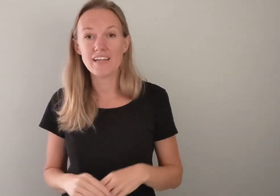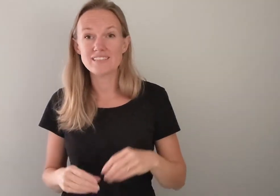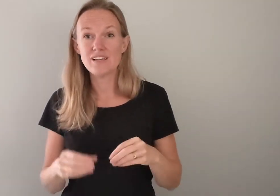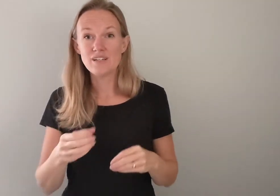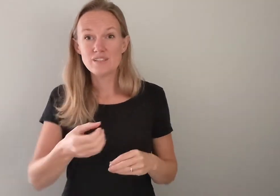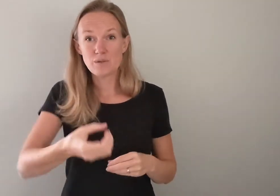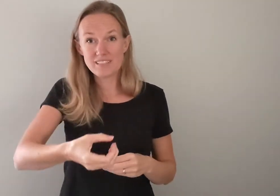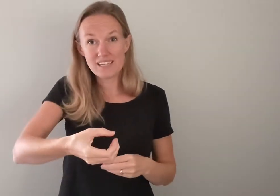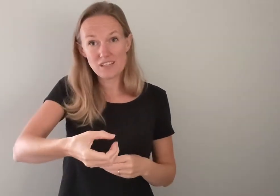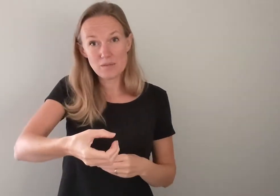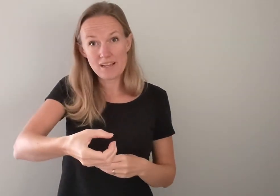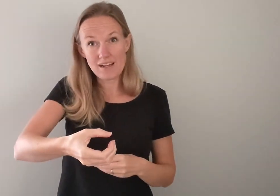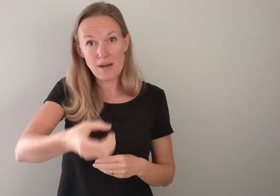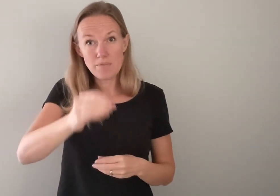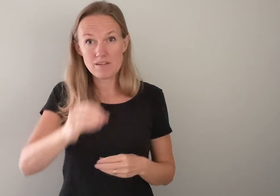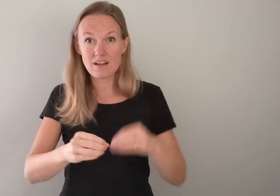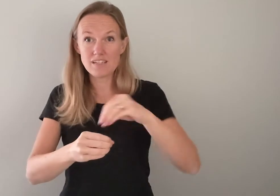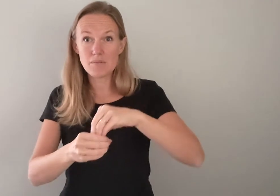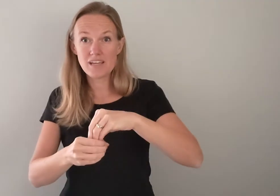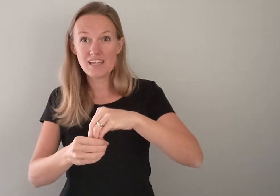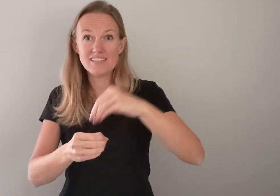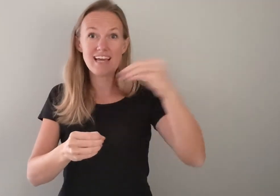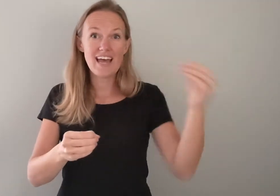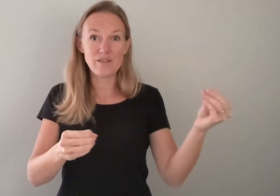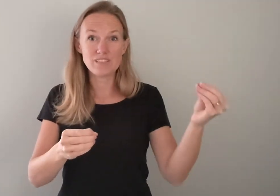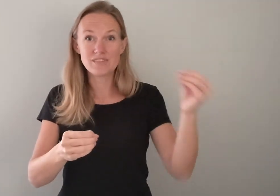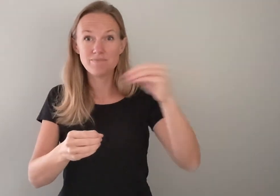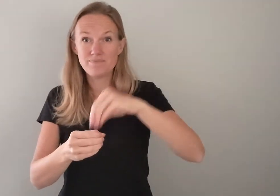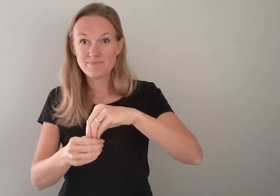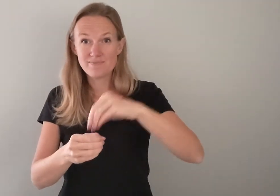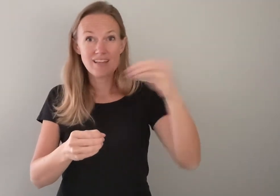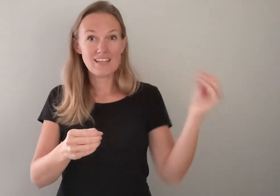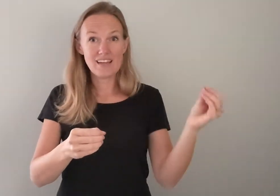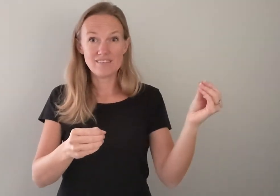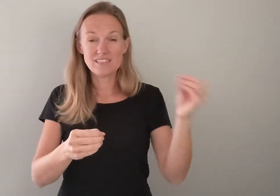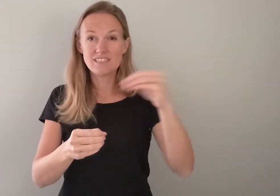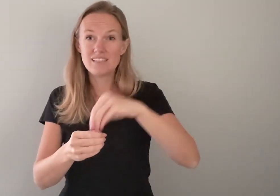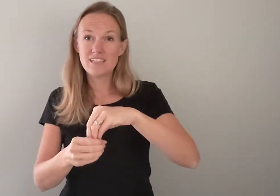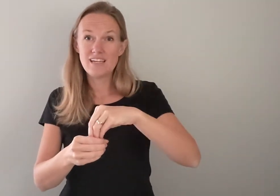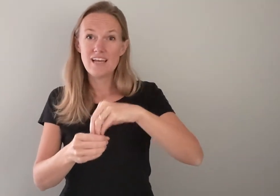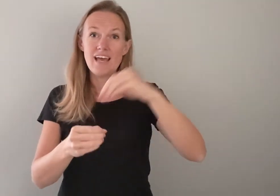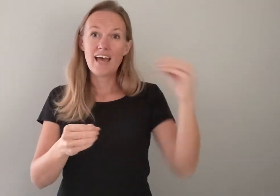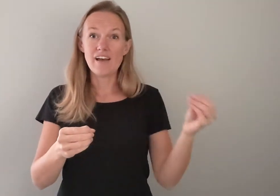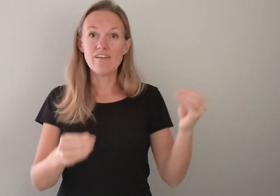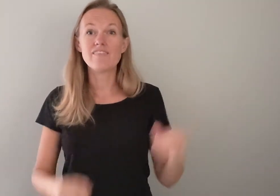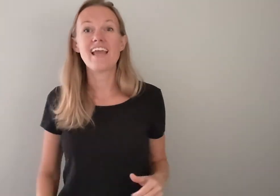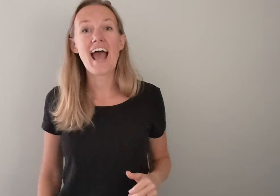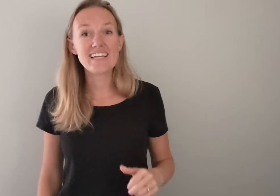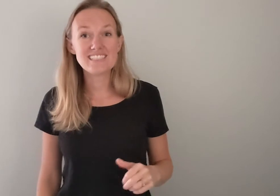so once again you're going to make a cup with your non-dominant hand out out out of the ashes